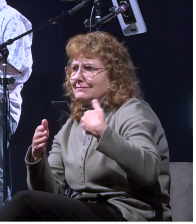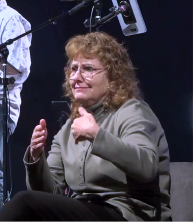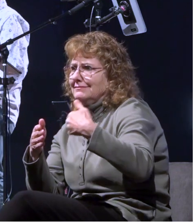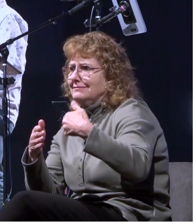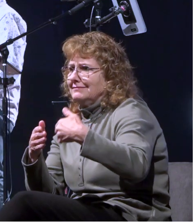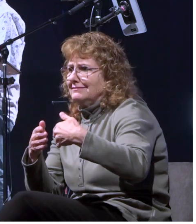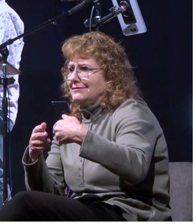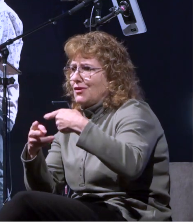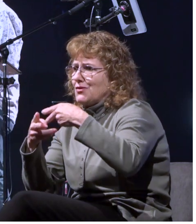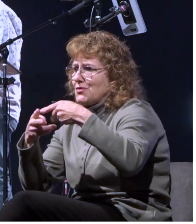acts